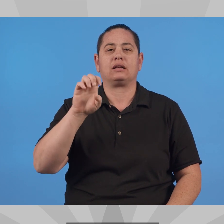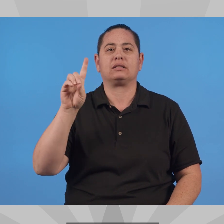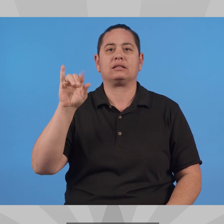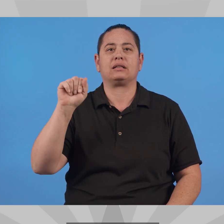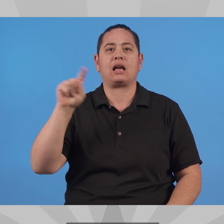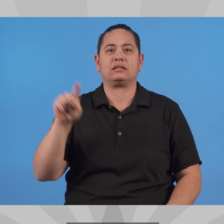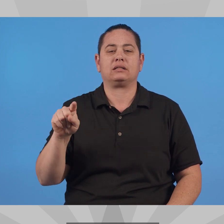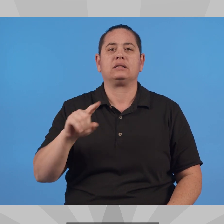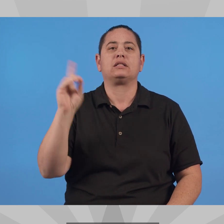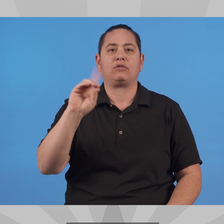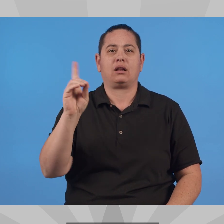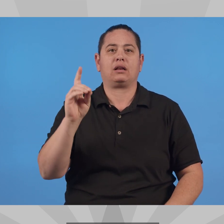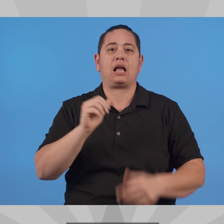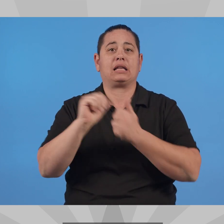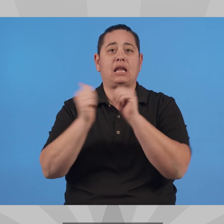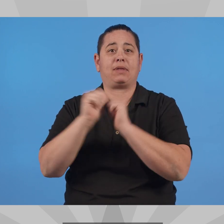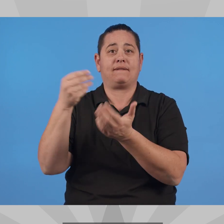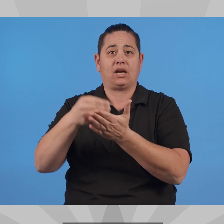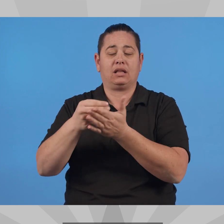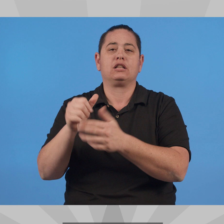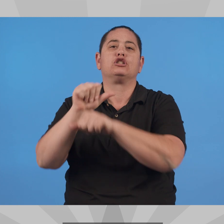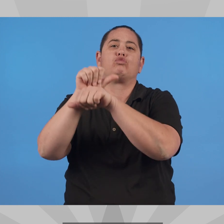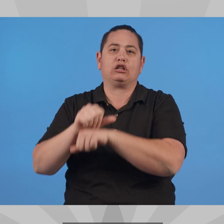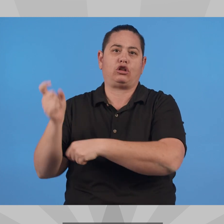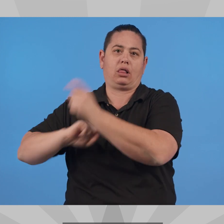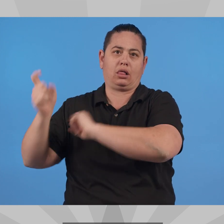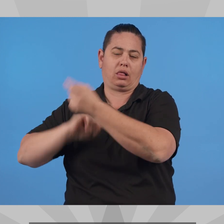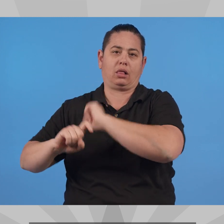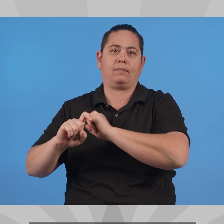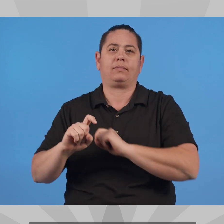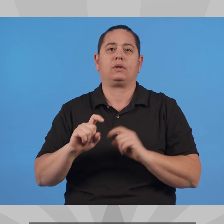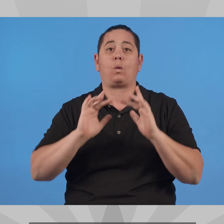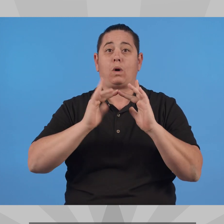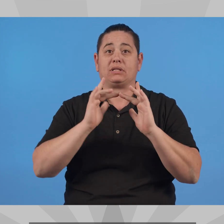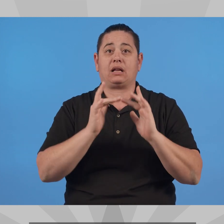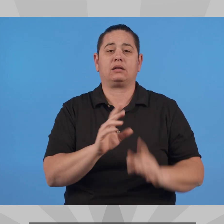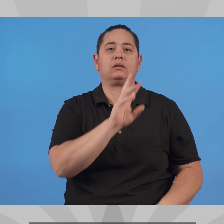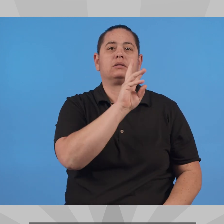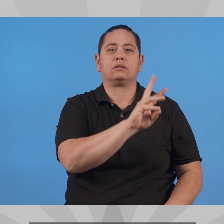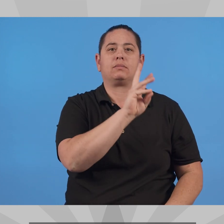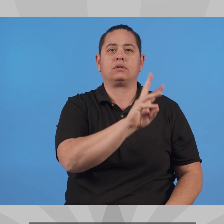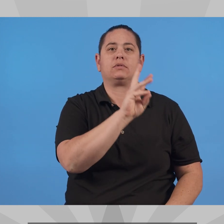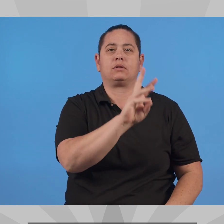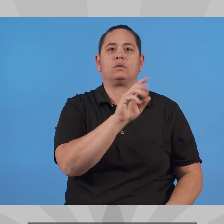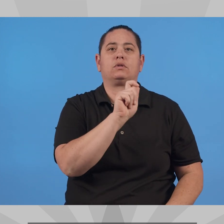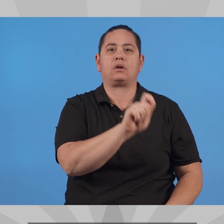Evangeline Diaz Party, Democratic Campaign Funding, Traditional